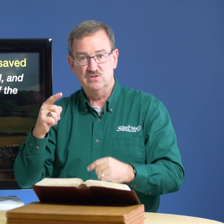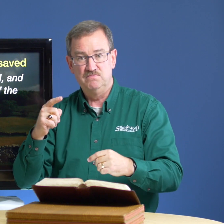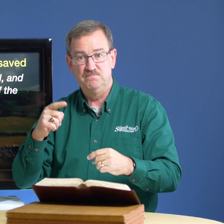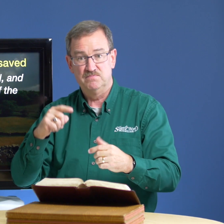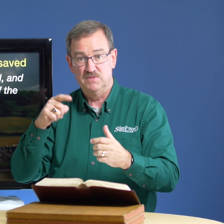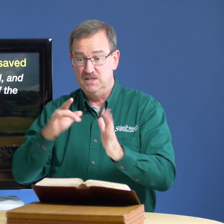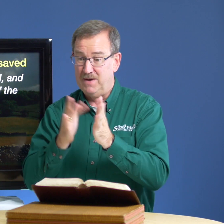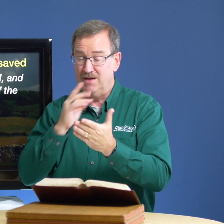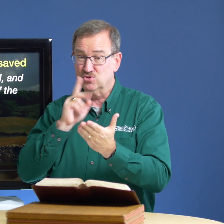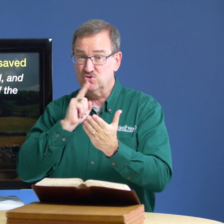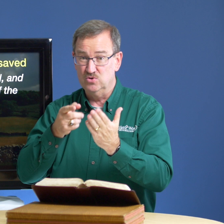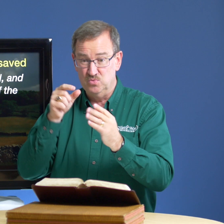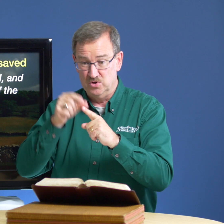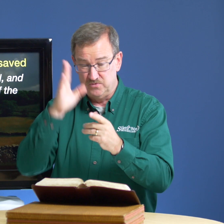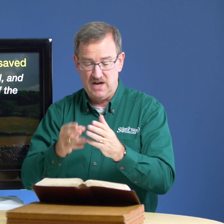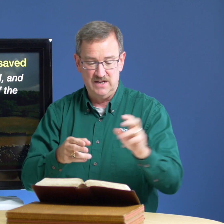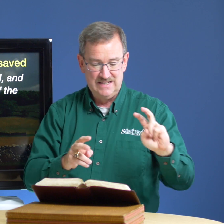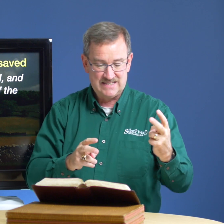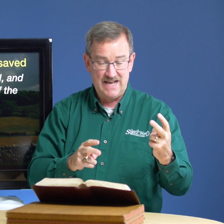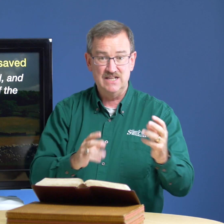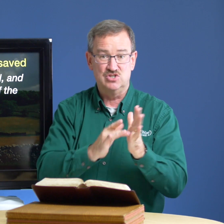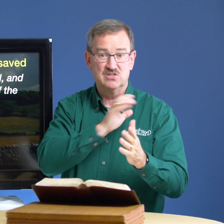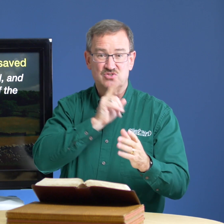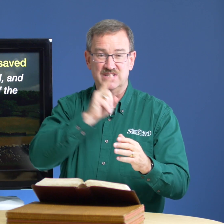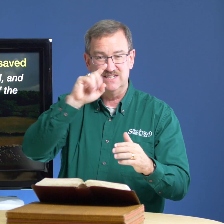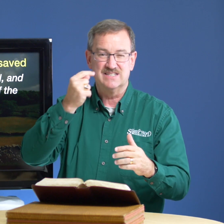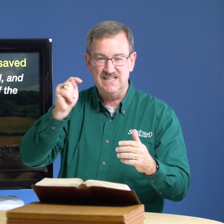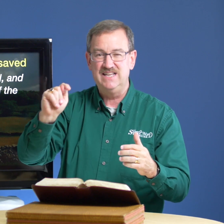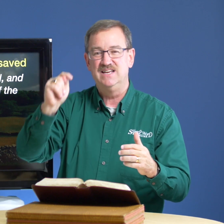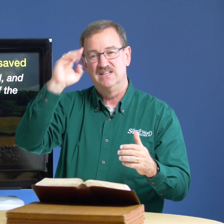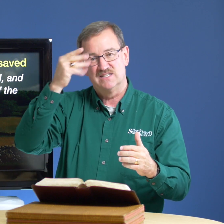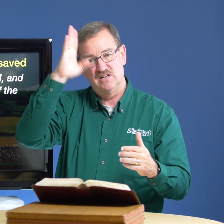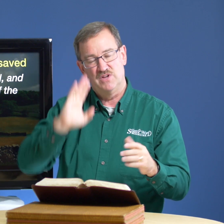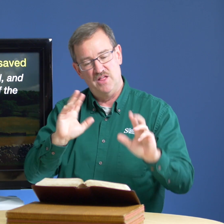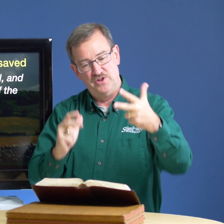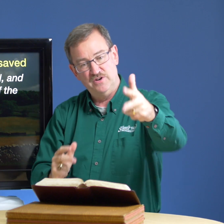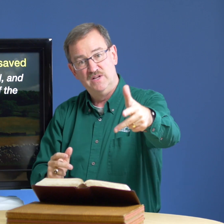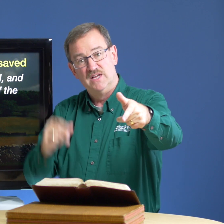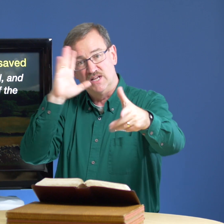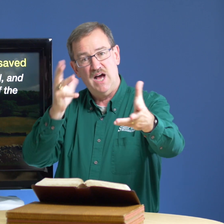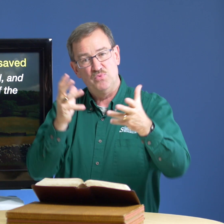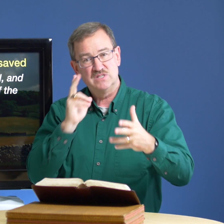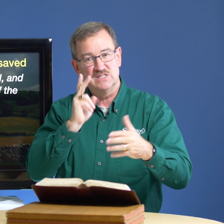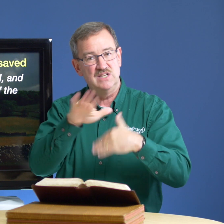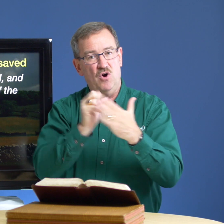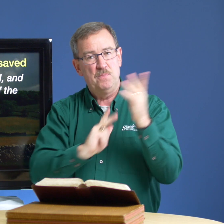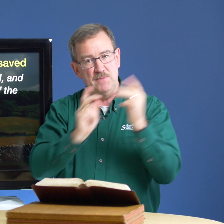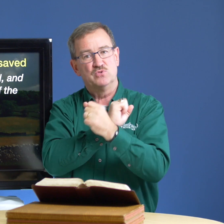the bible is true word of god second jesus christ is the son of god third god wants to see all people